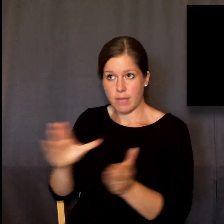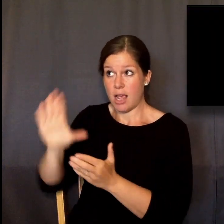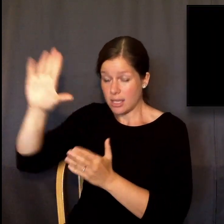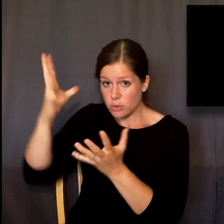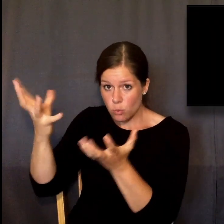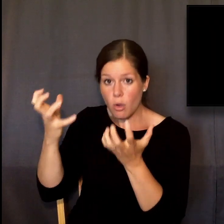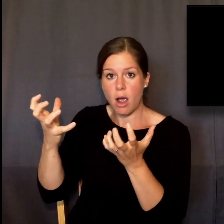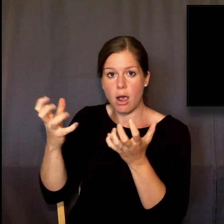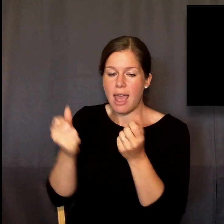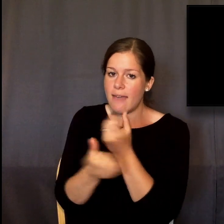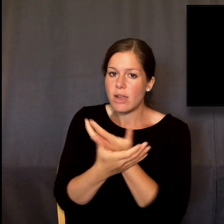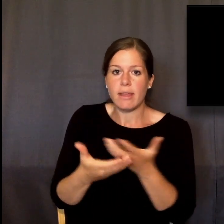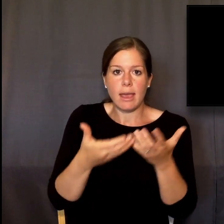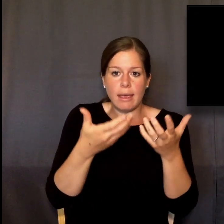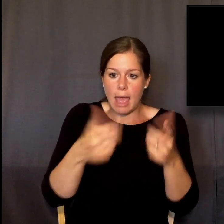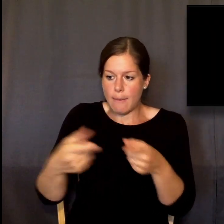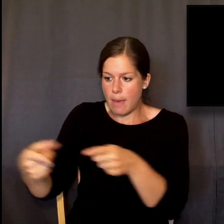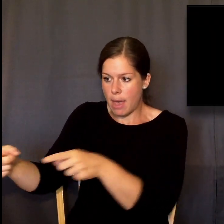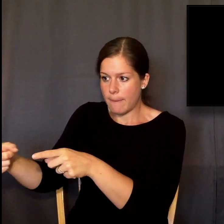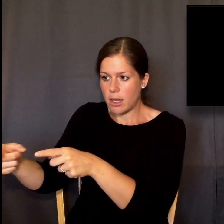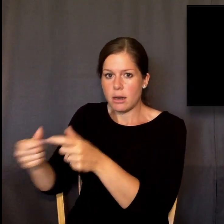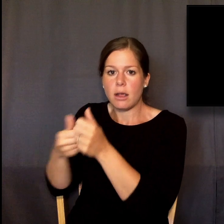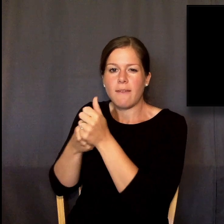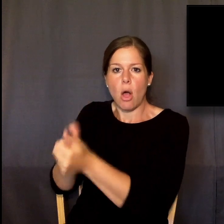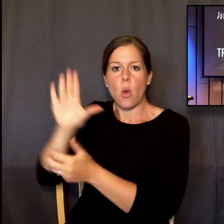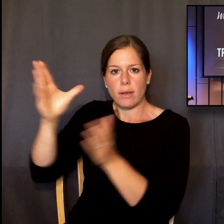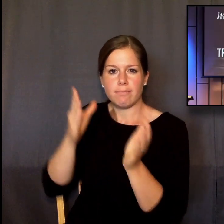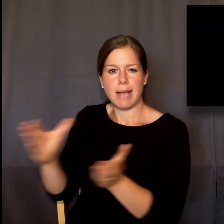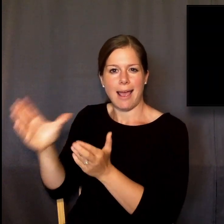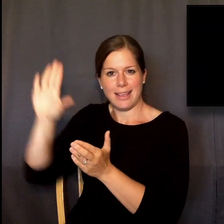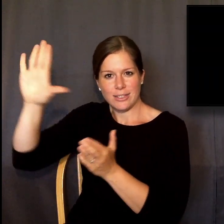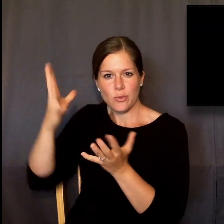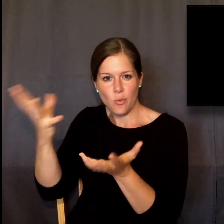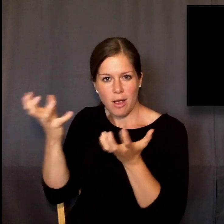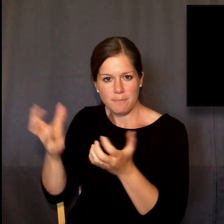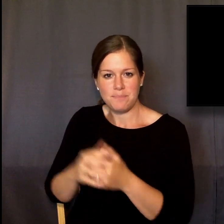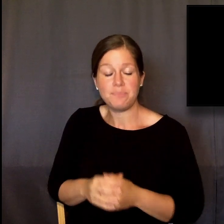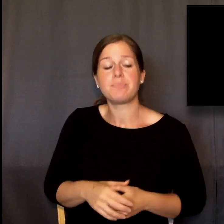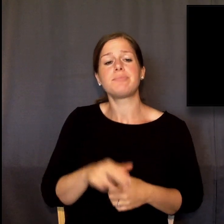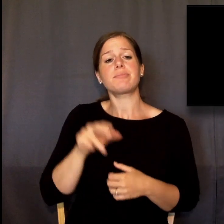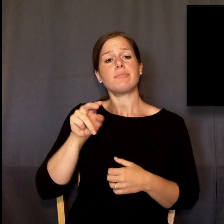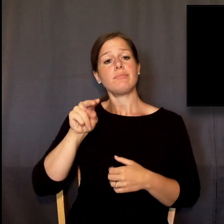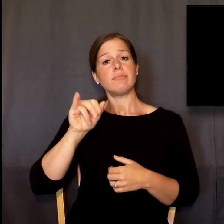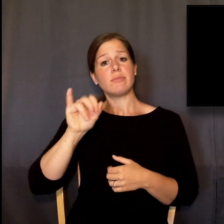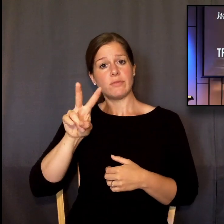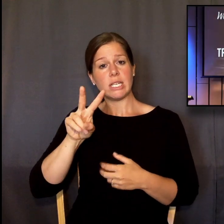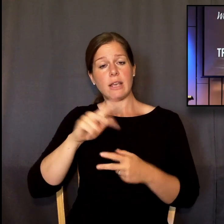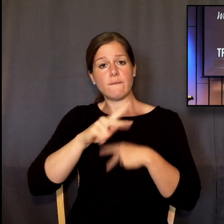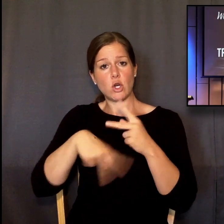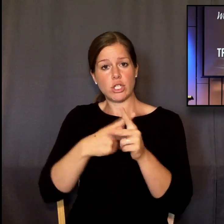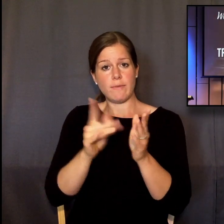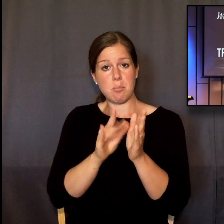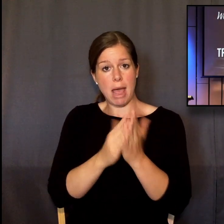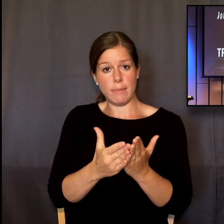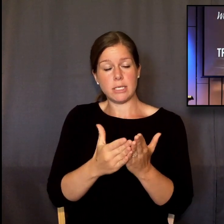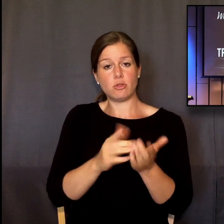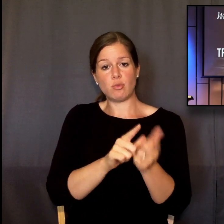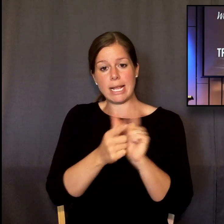Everything going on is based on his plan. The New International Version of the Bible translates this in a way that's really helpful.